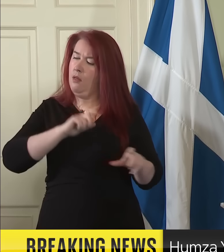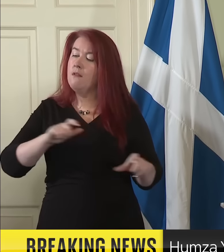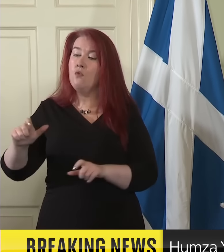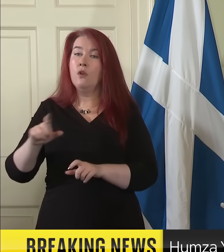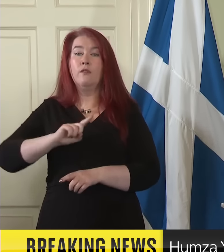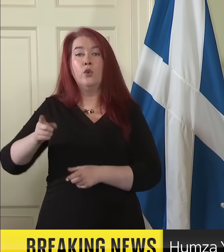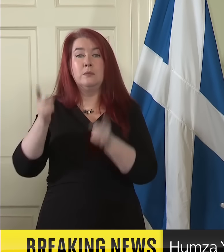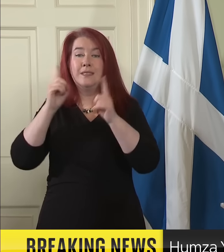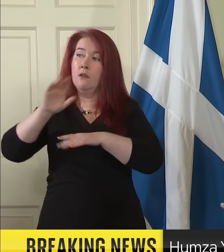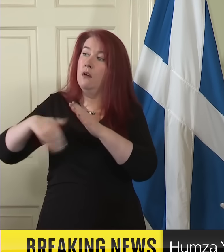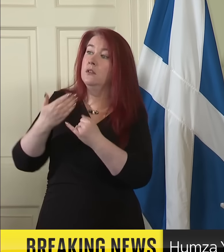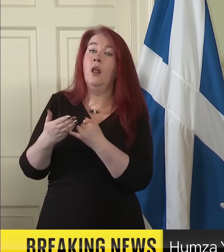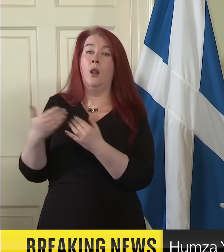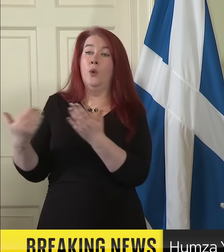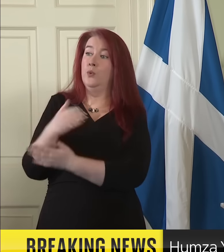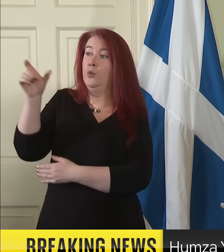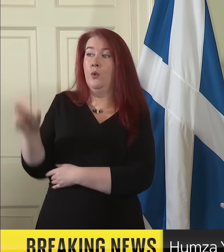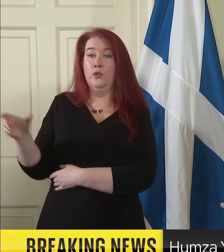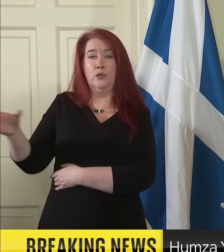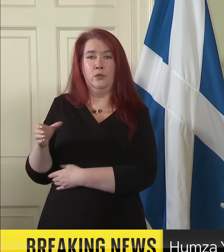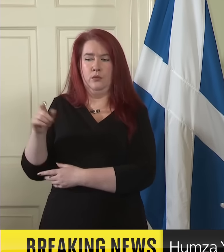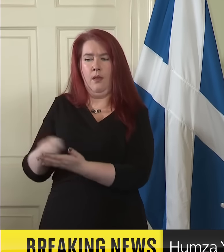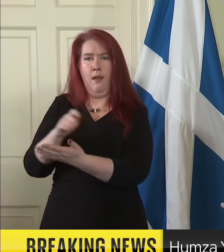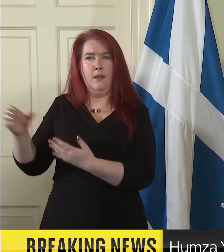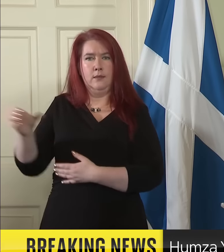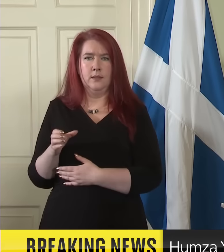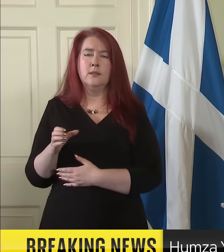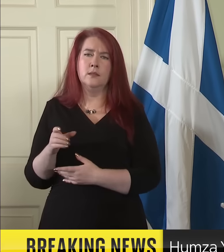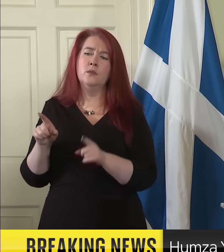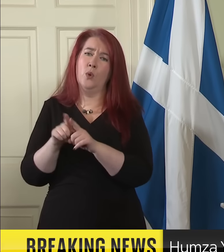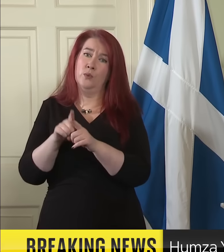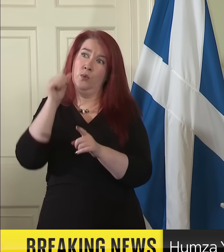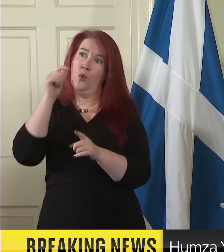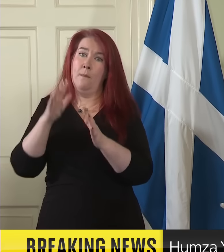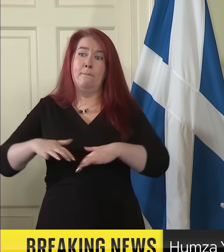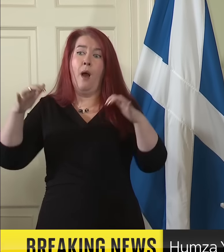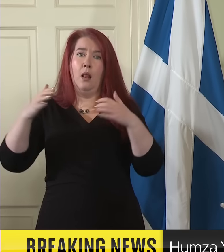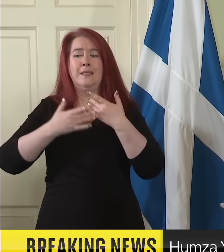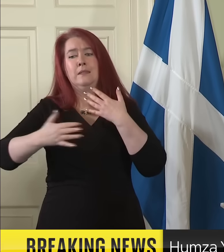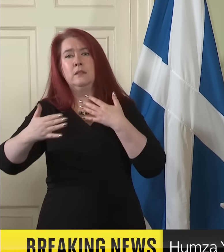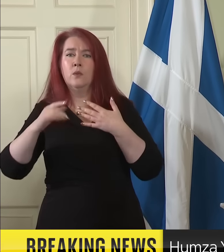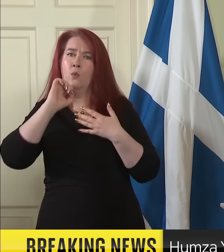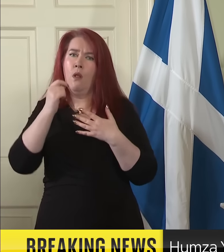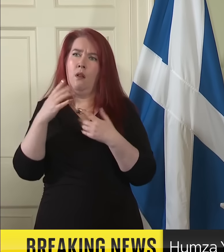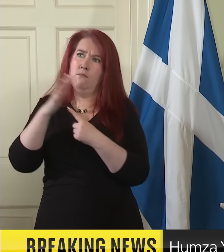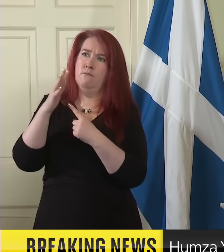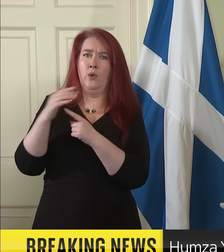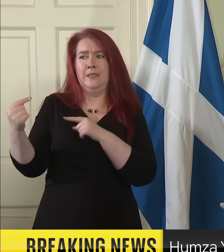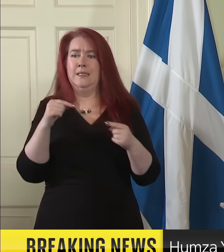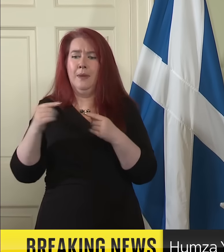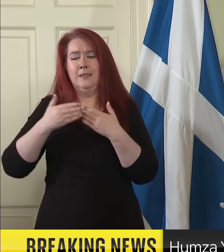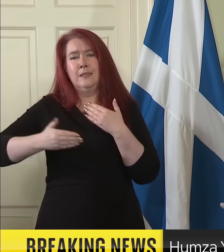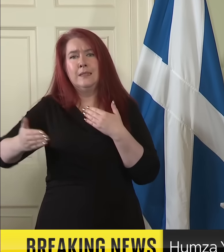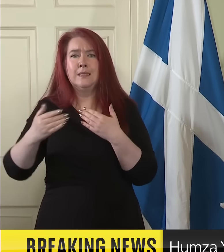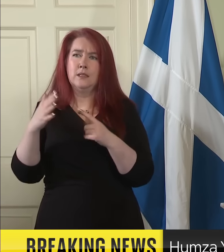First Minister until my successor has been elected, particularly as the Parliament will be debating some incredibly important legislation in the coming days